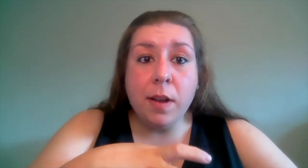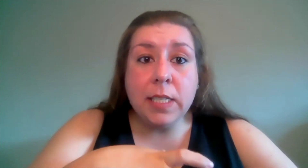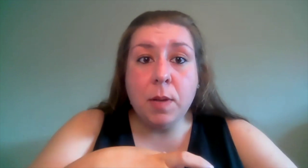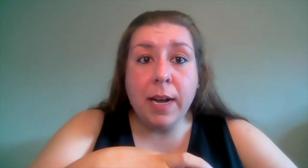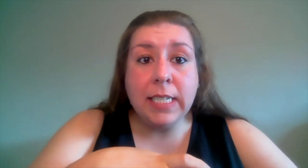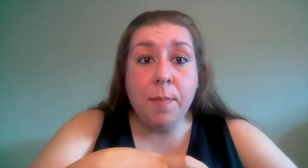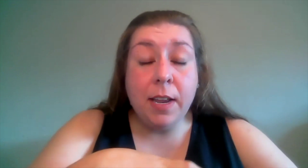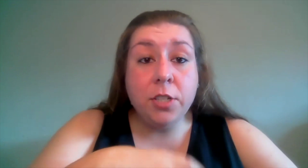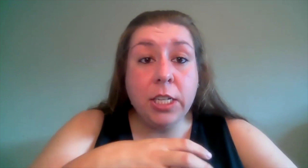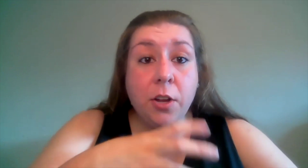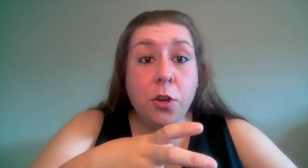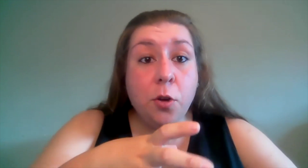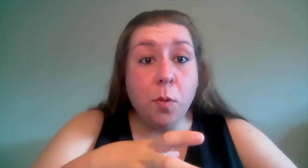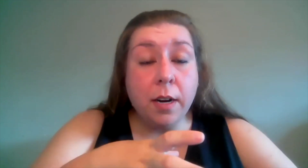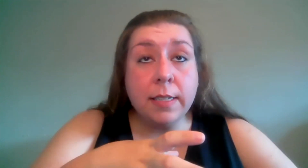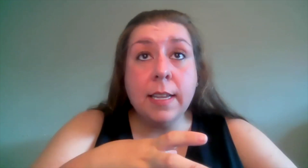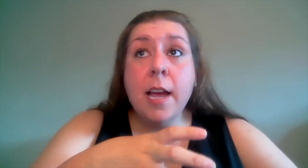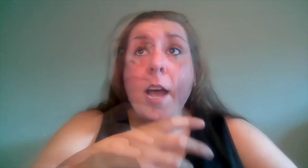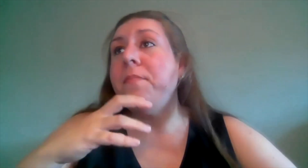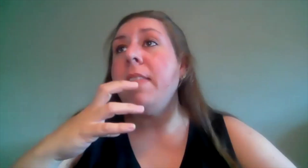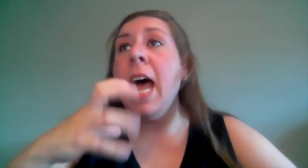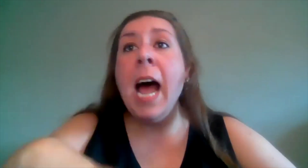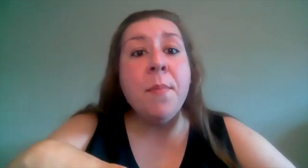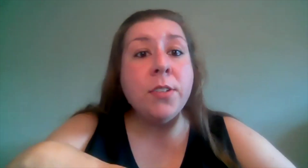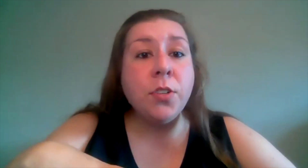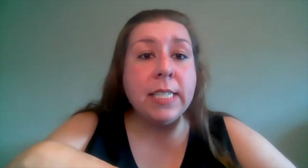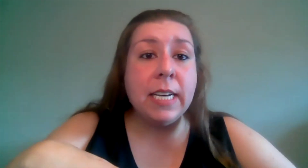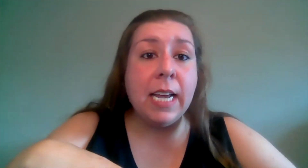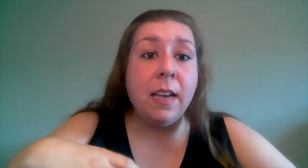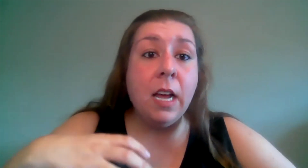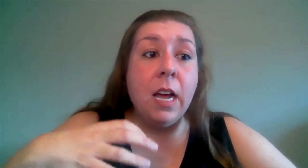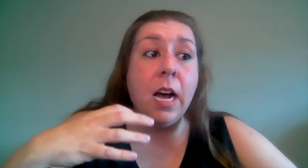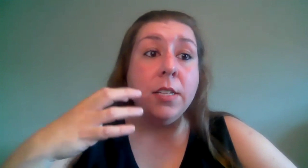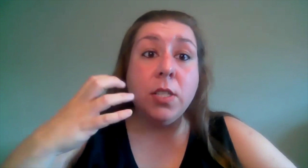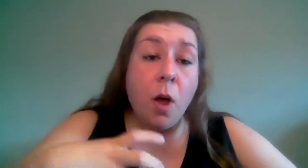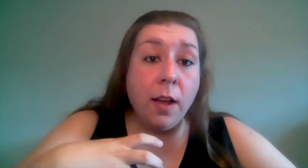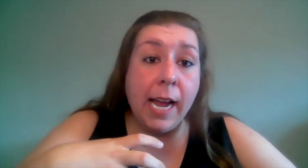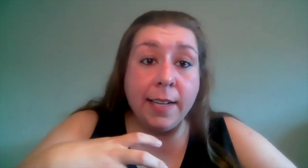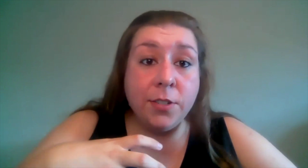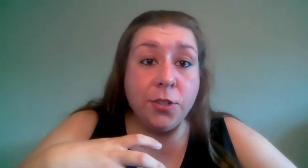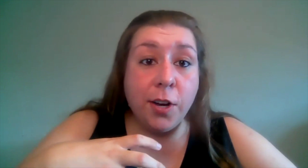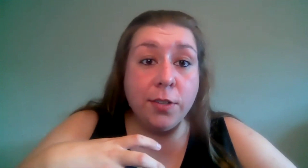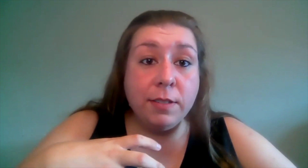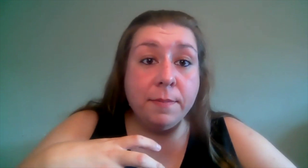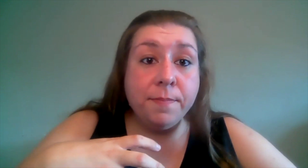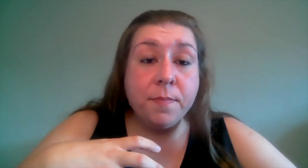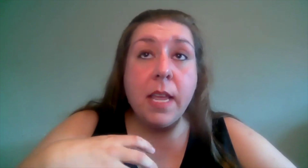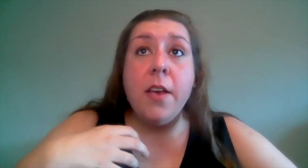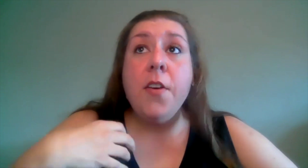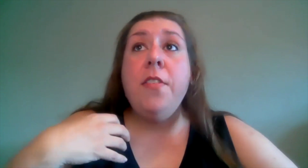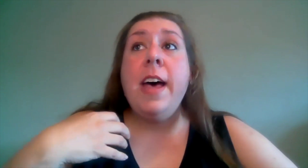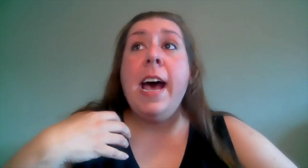want to spend my time and energy on new works i'm interested in small cast shows that